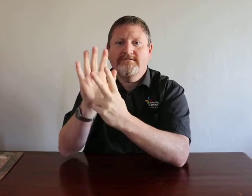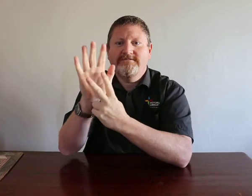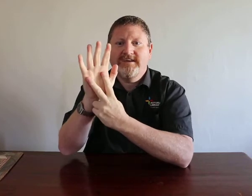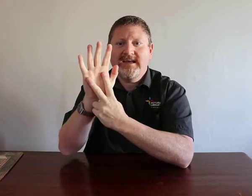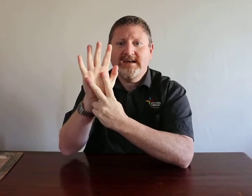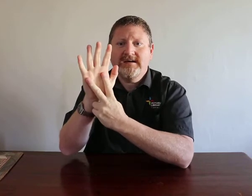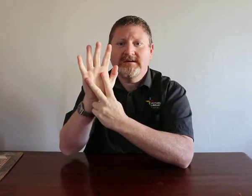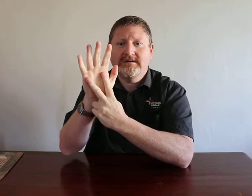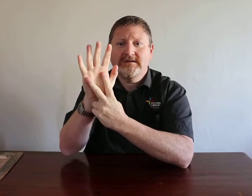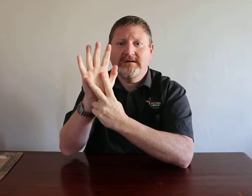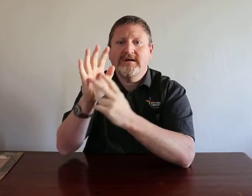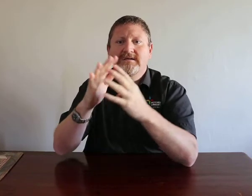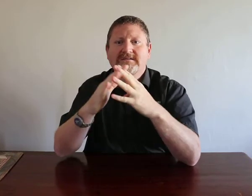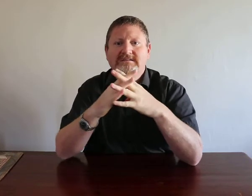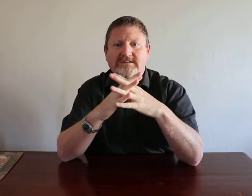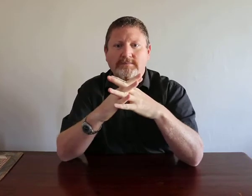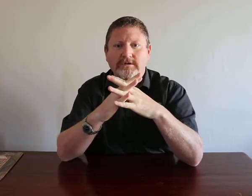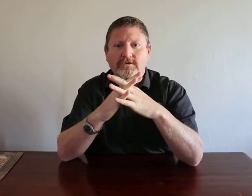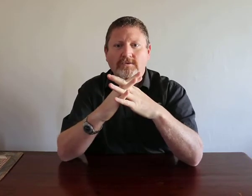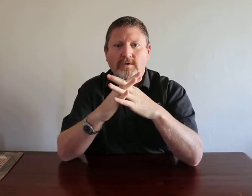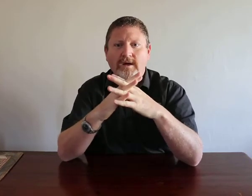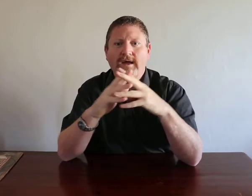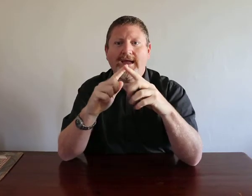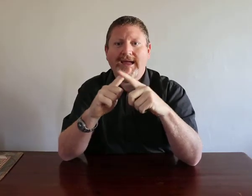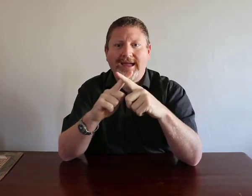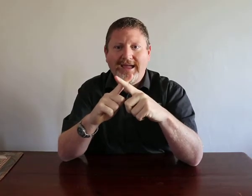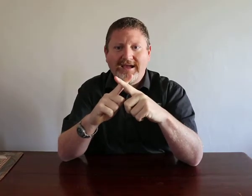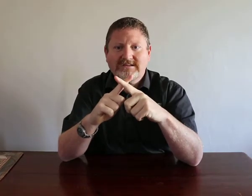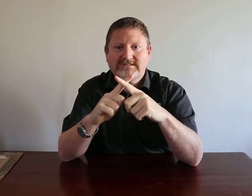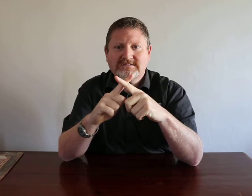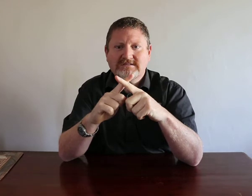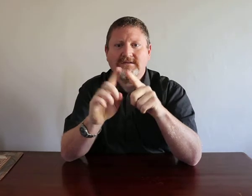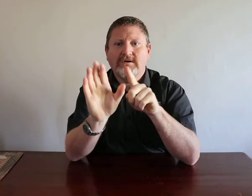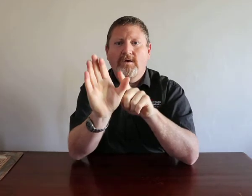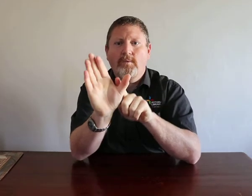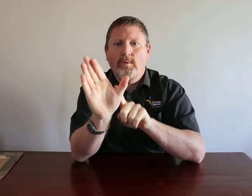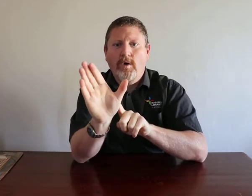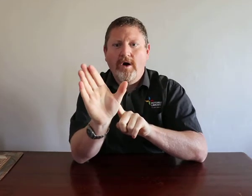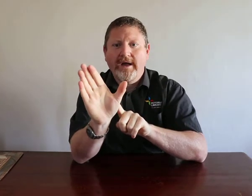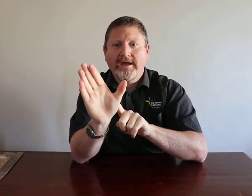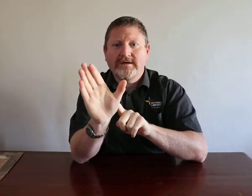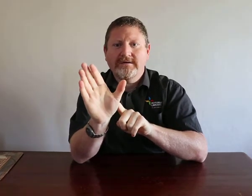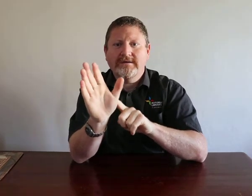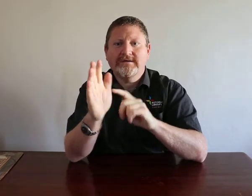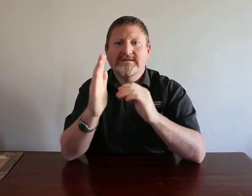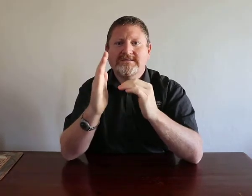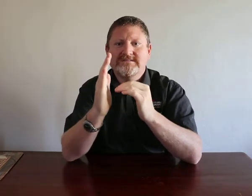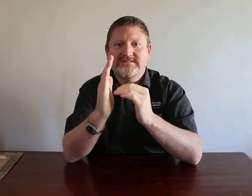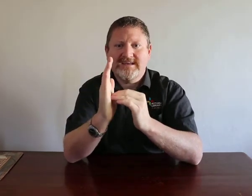V, W, X, Y, Z.